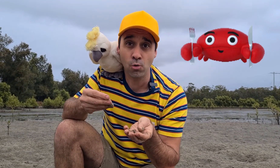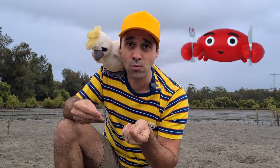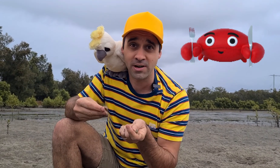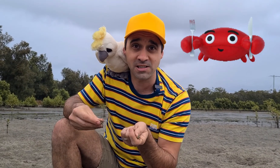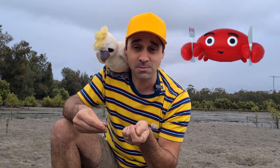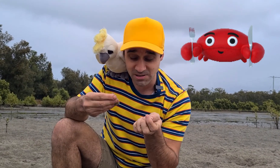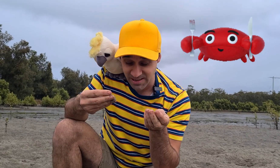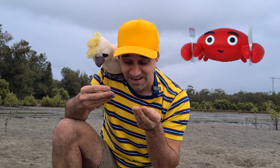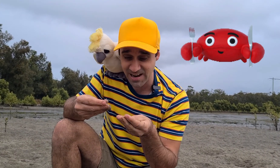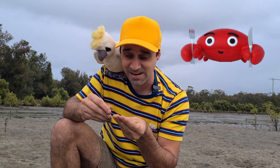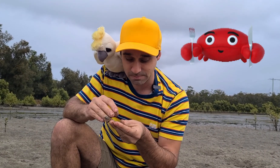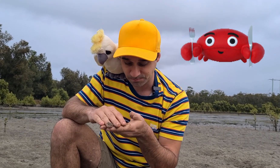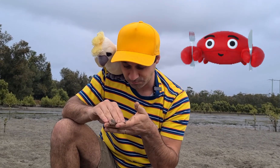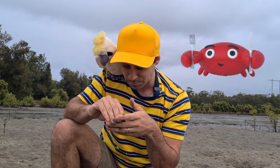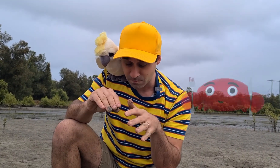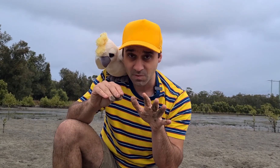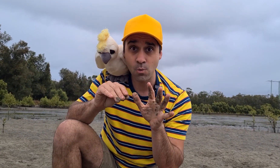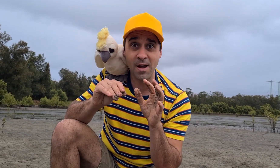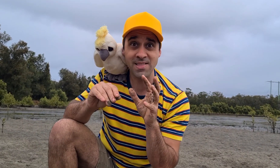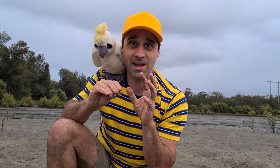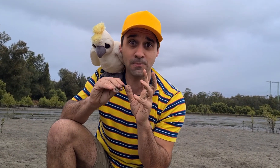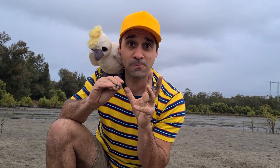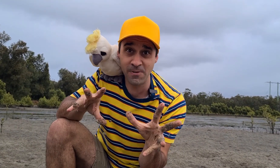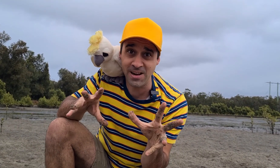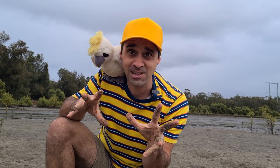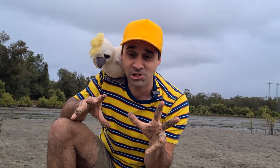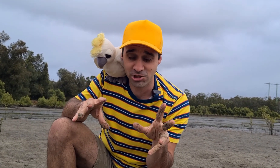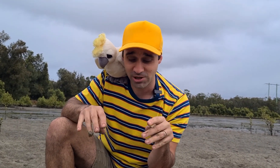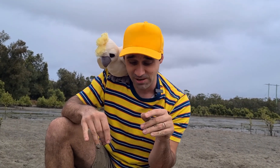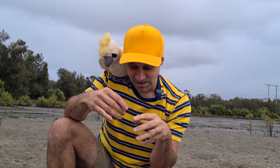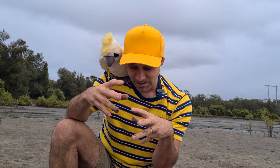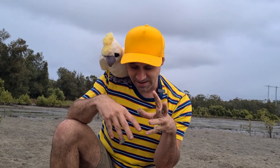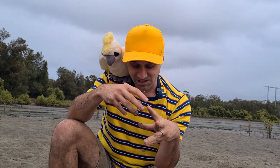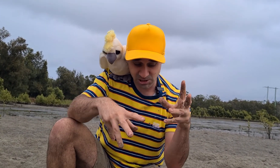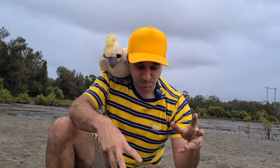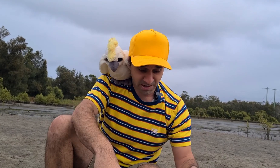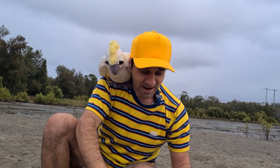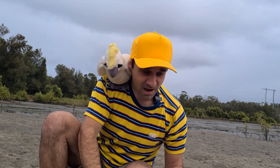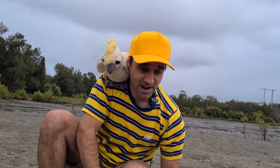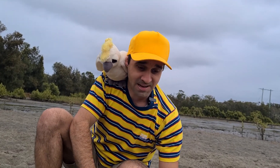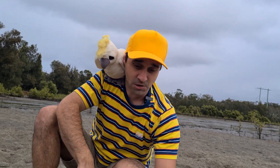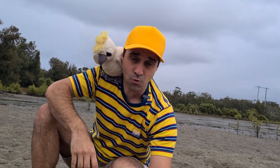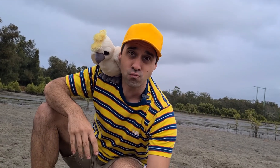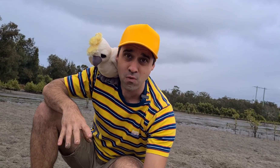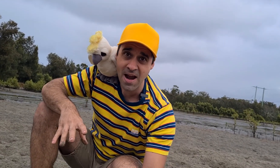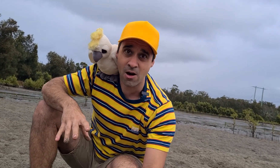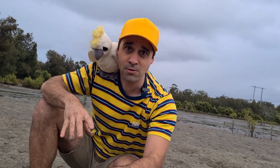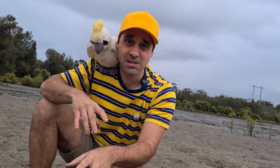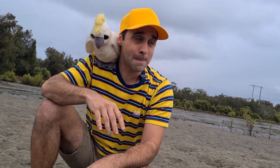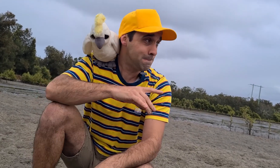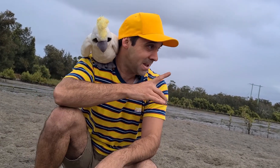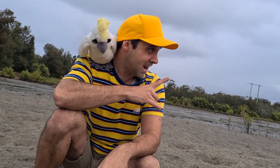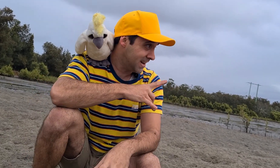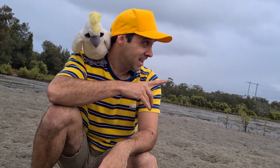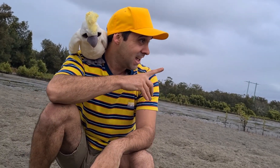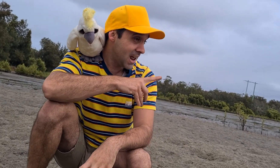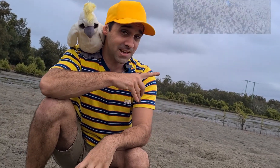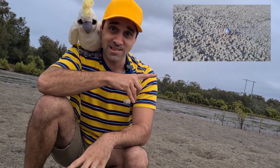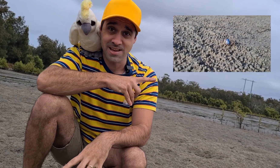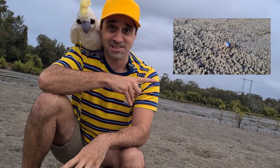organisms that they can eat. When they're finished, they spit it out as a round pellet like this.